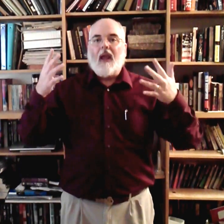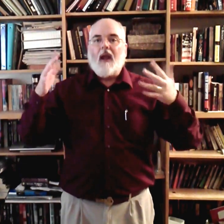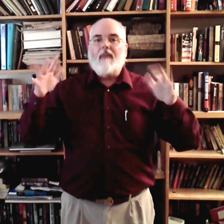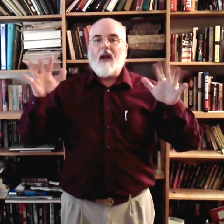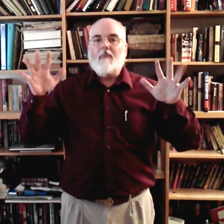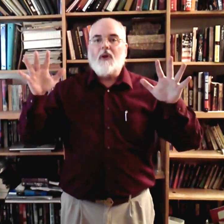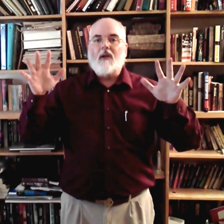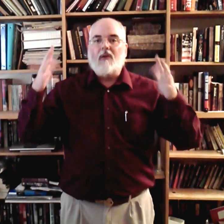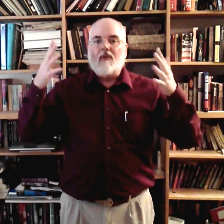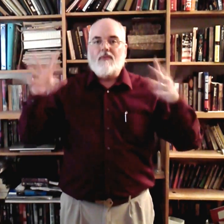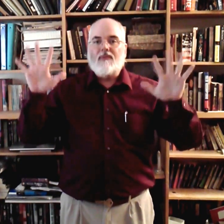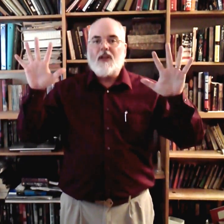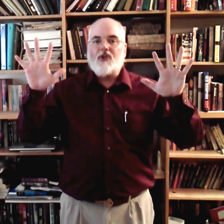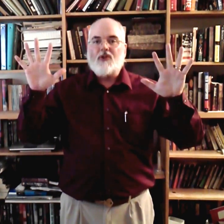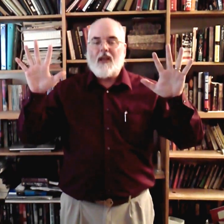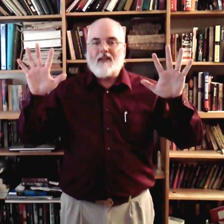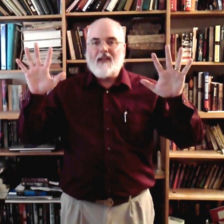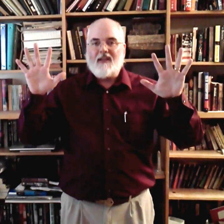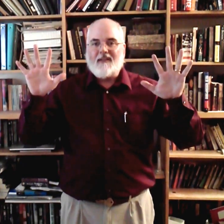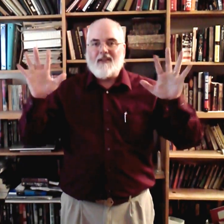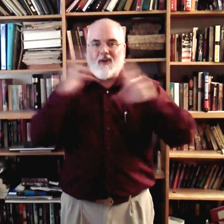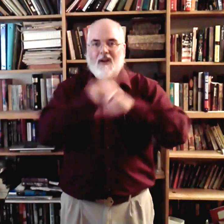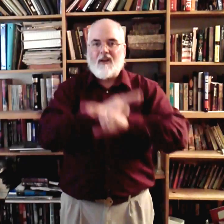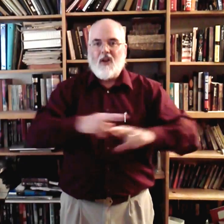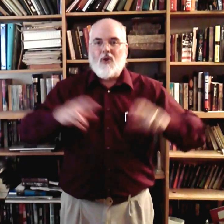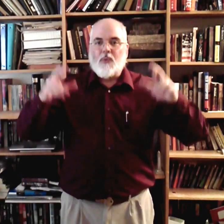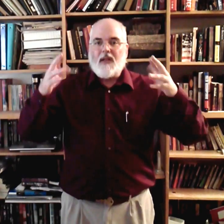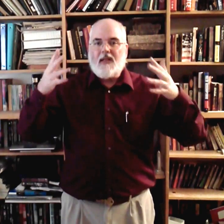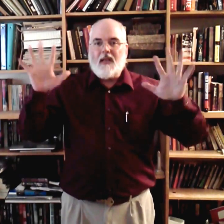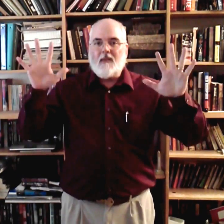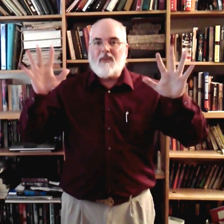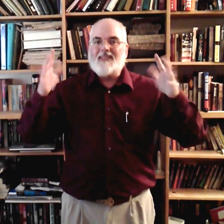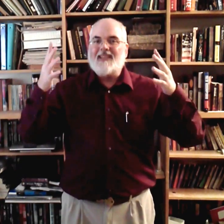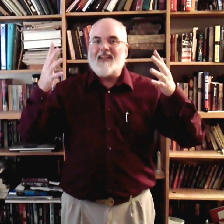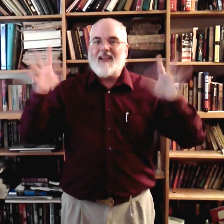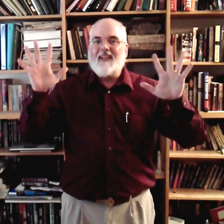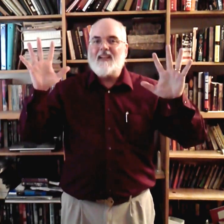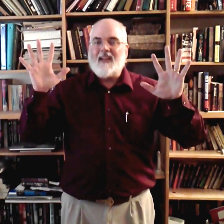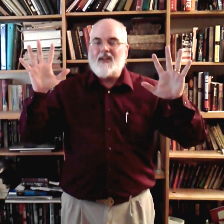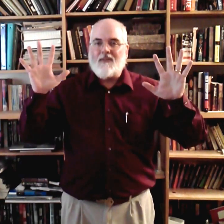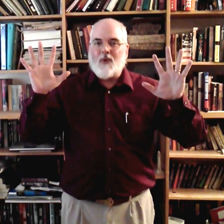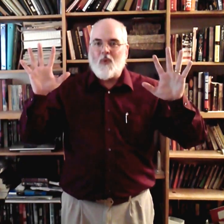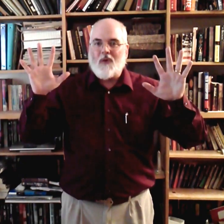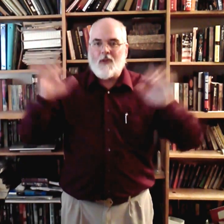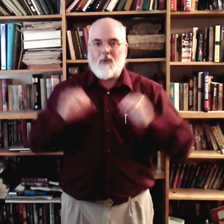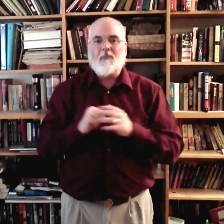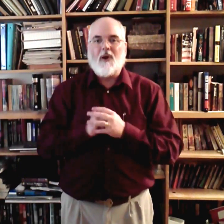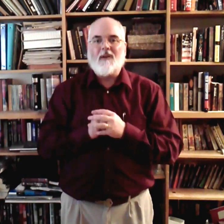And then I put a little finished at the end. Alright? Redeemed. This is an ed ending for a word for the most part.